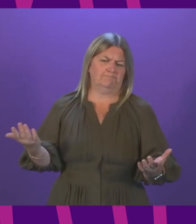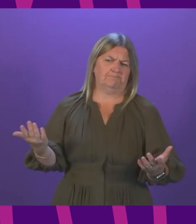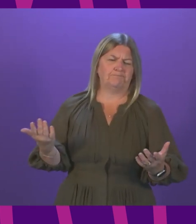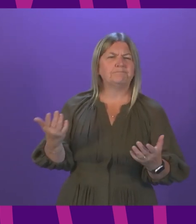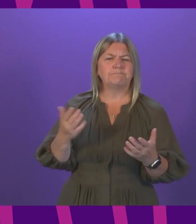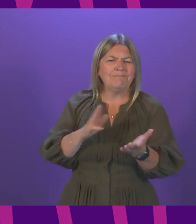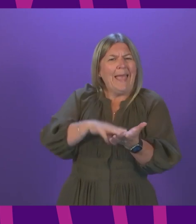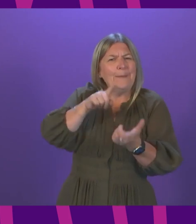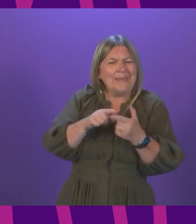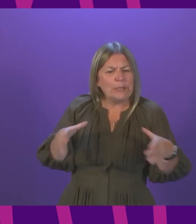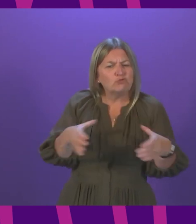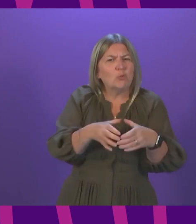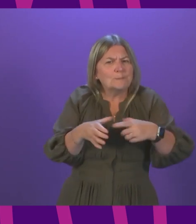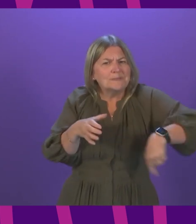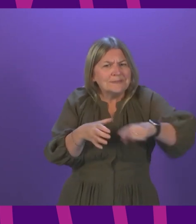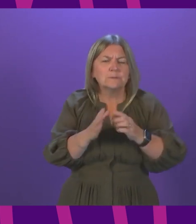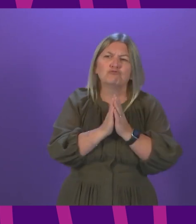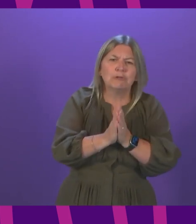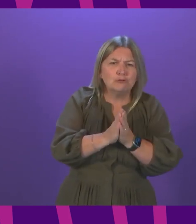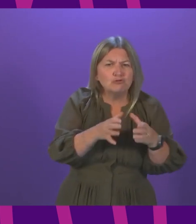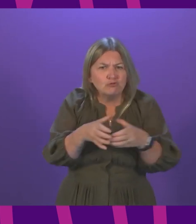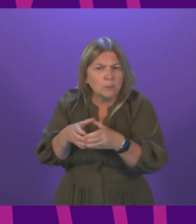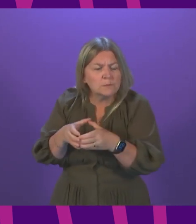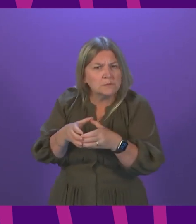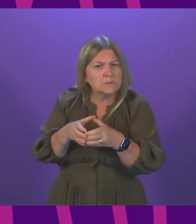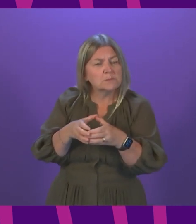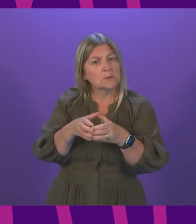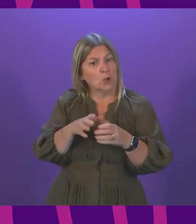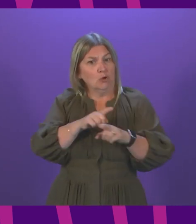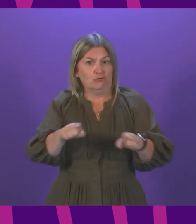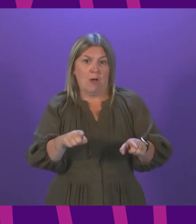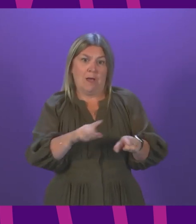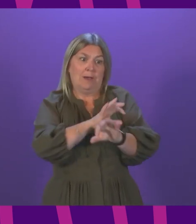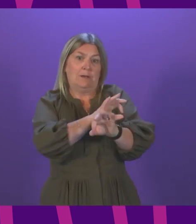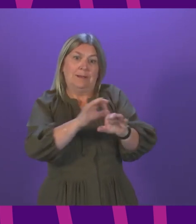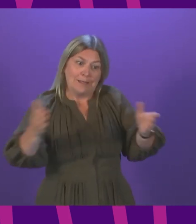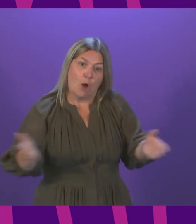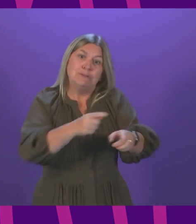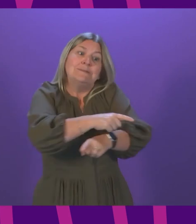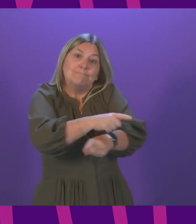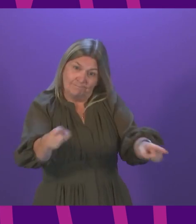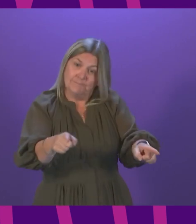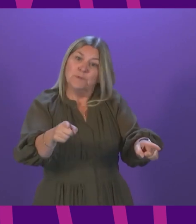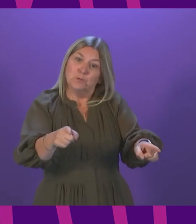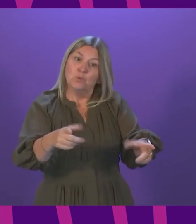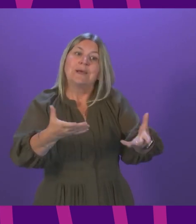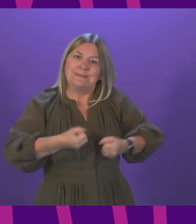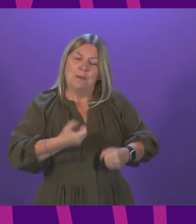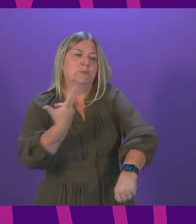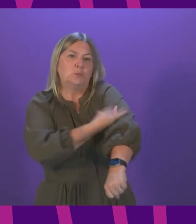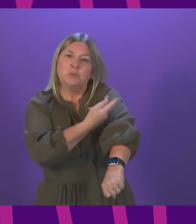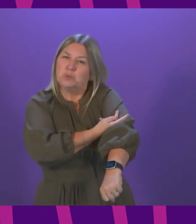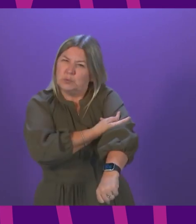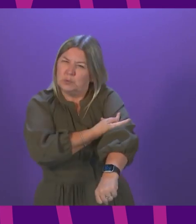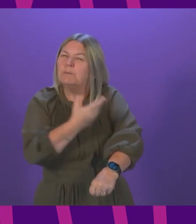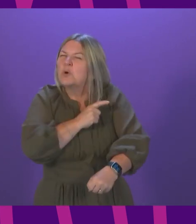minority groups and religious bodies to maximise the uptake of the Covid vaccinations within low